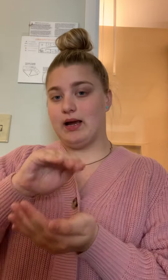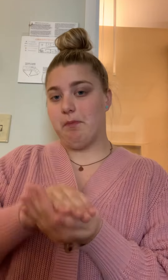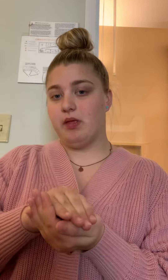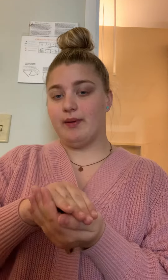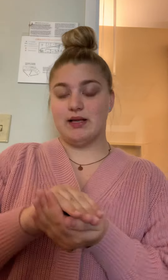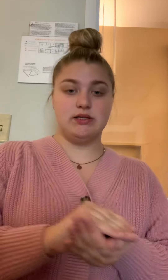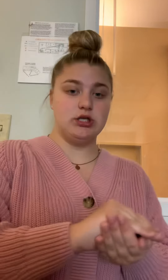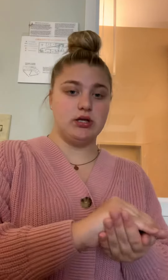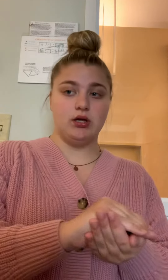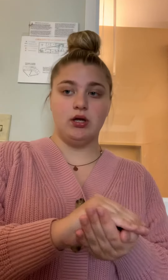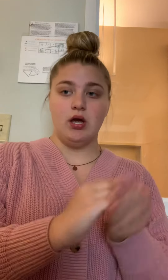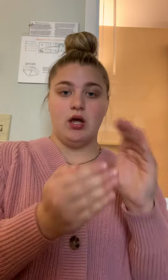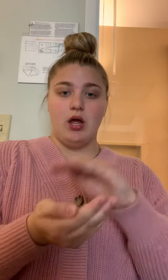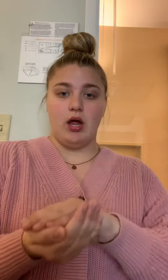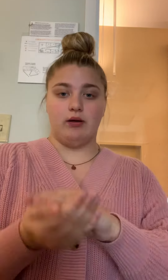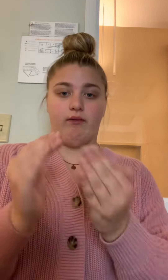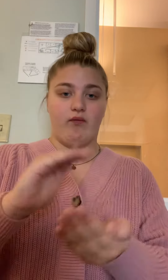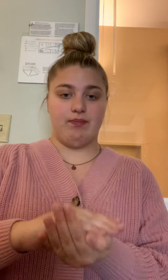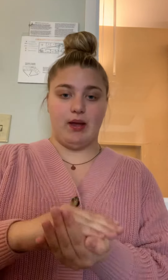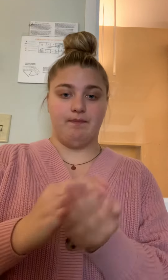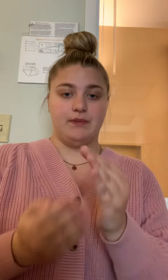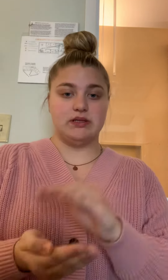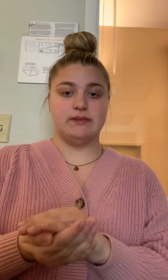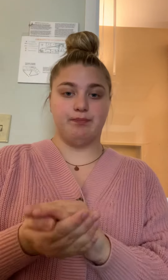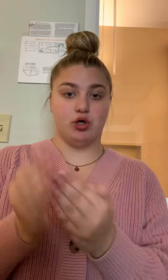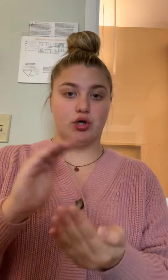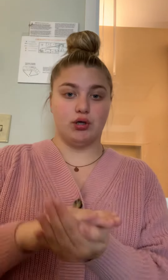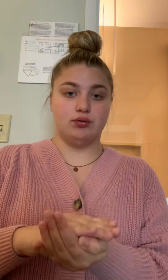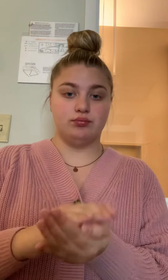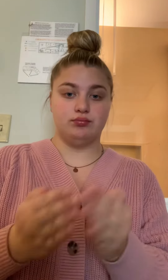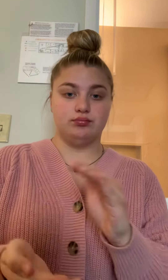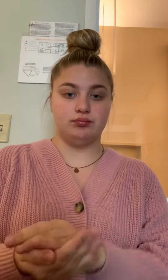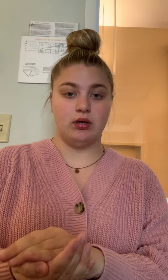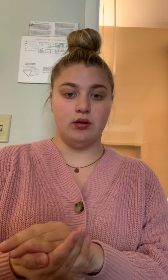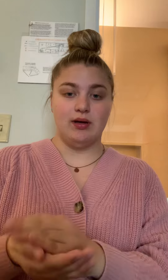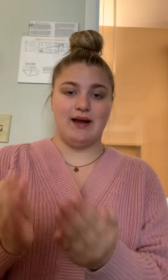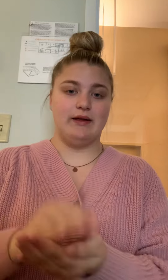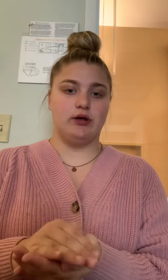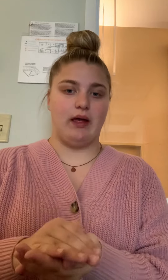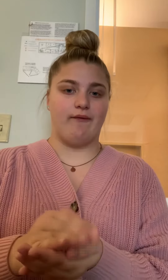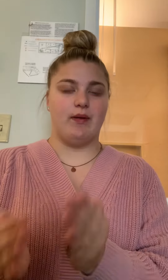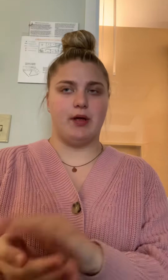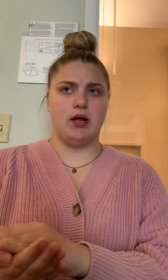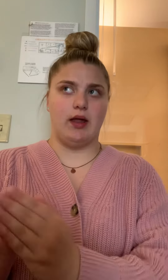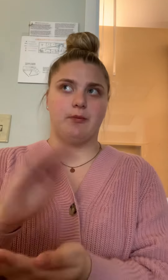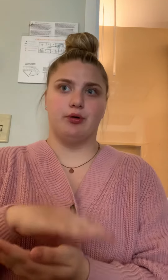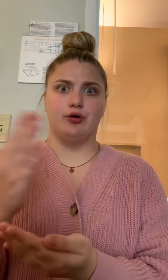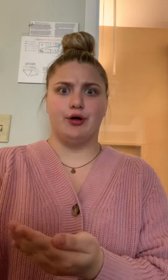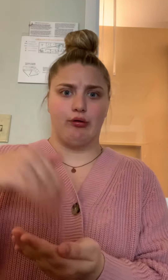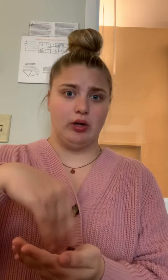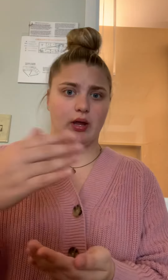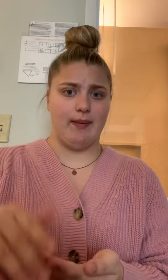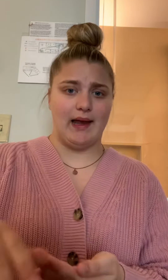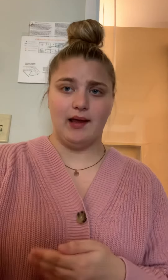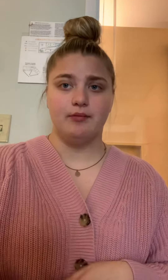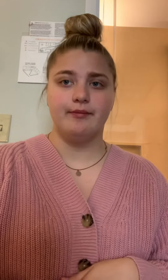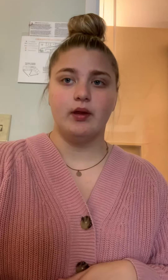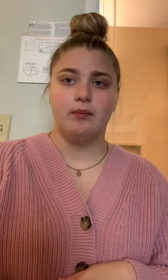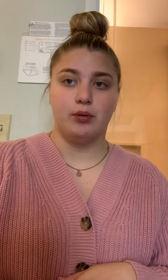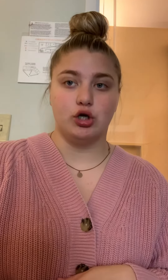cup them against each other and flip them. This is burger. Kind of like you're like flipping a like burger on the grill, like a patty. Burger.